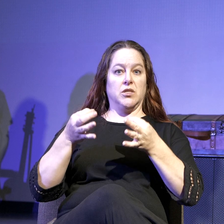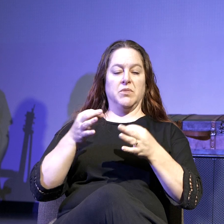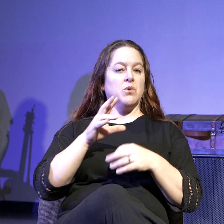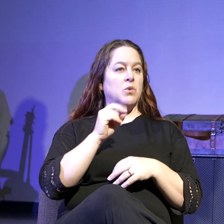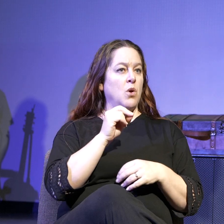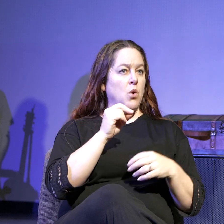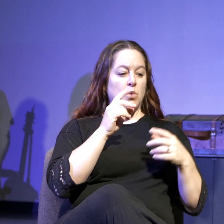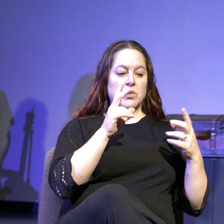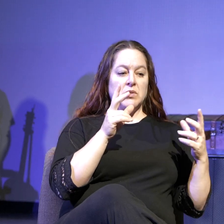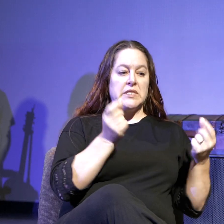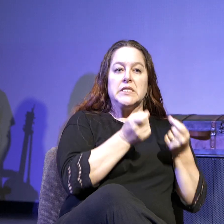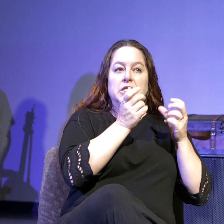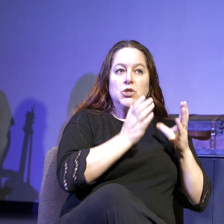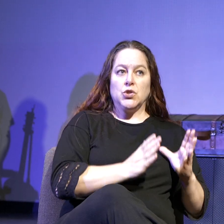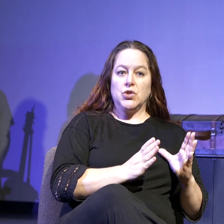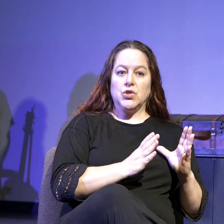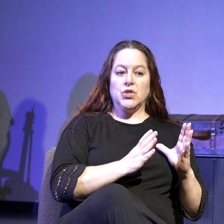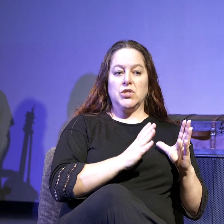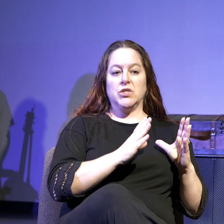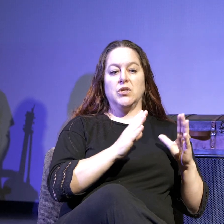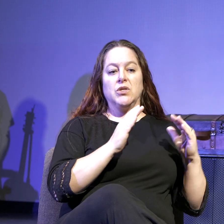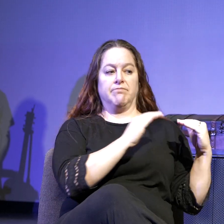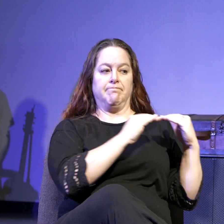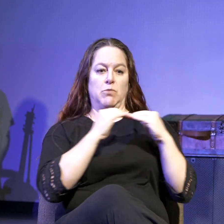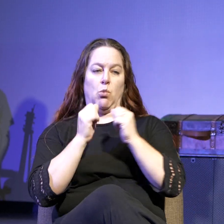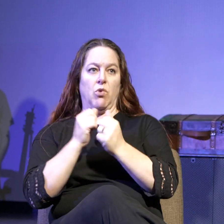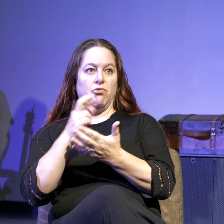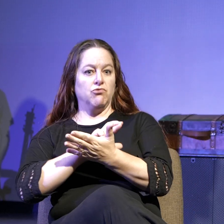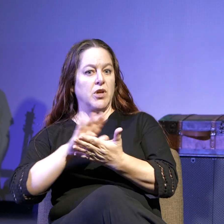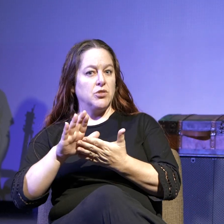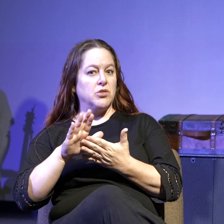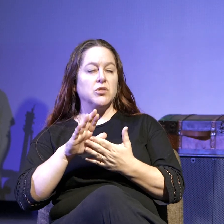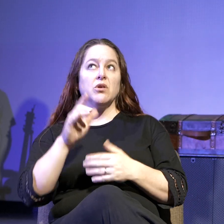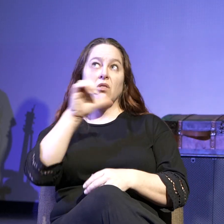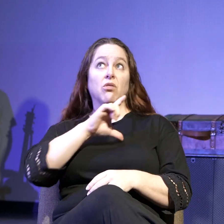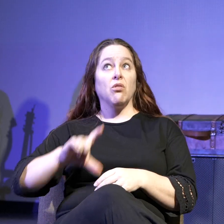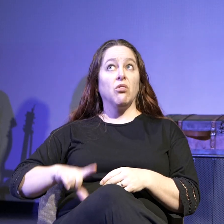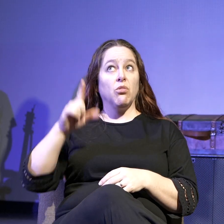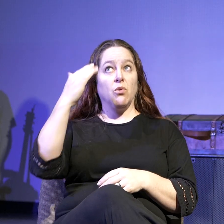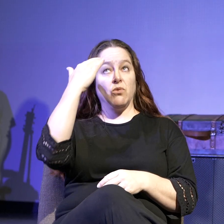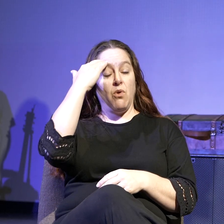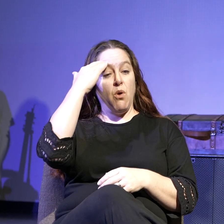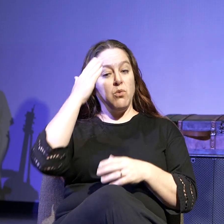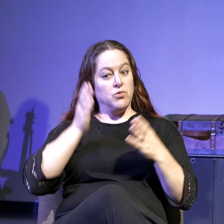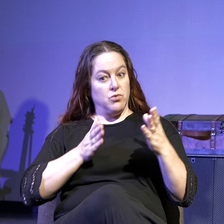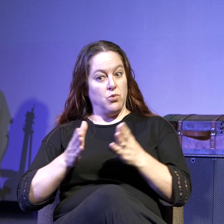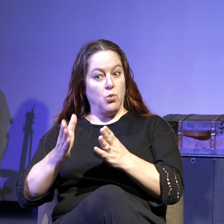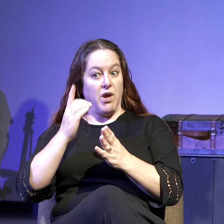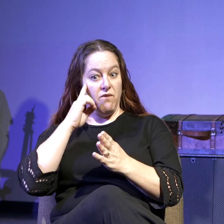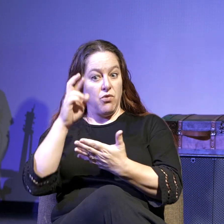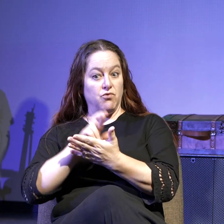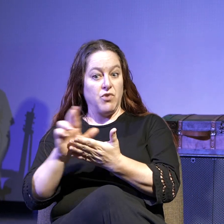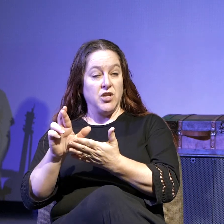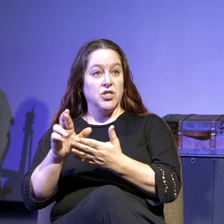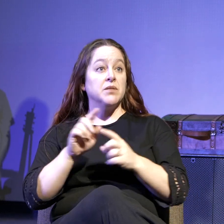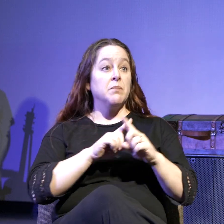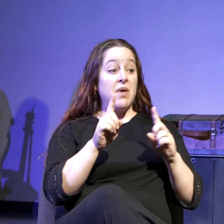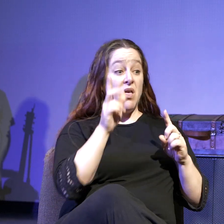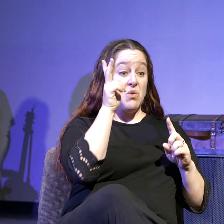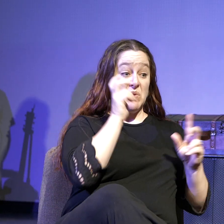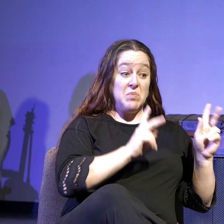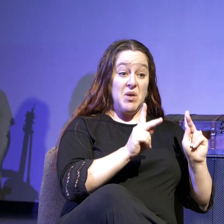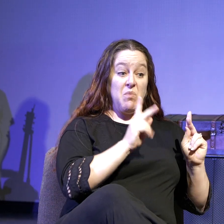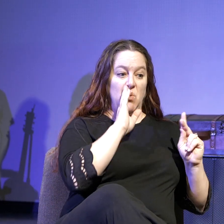sinners in the congregation of the righteous. For the Lord knows the way of the righteous, but the way of the wicked